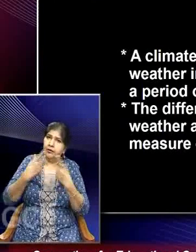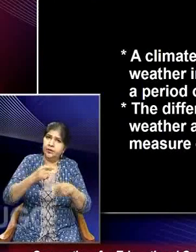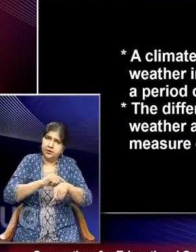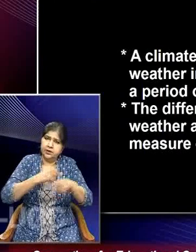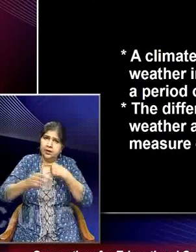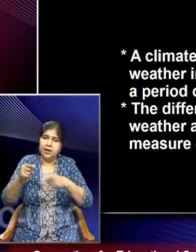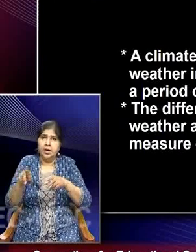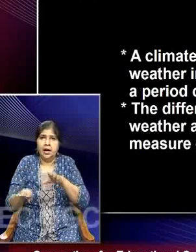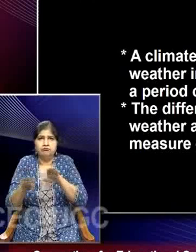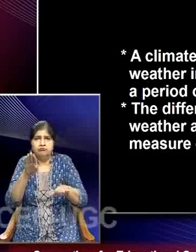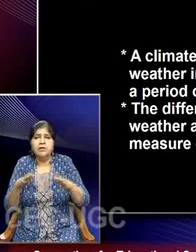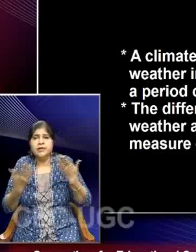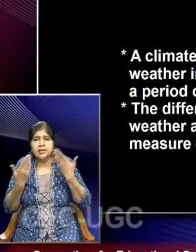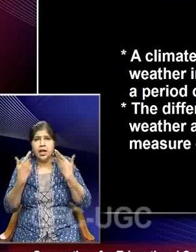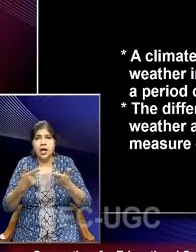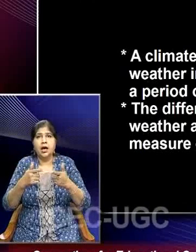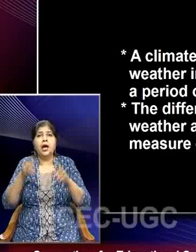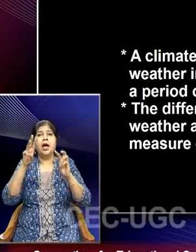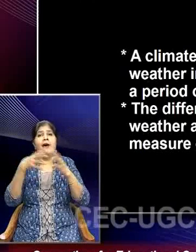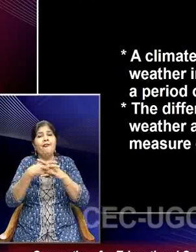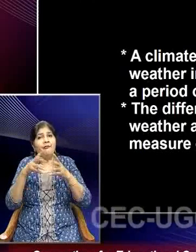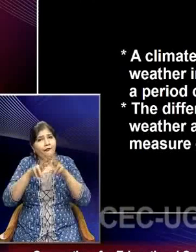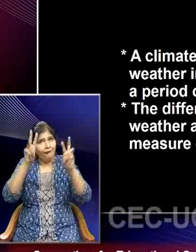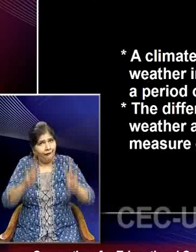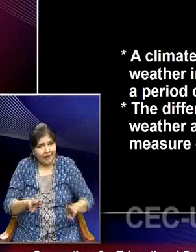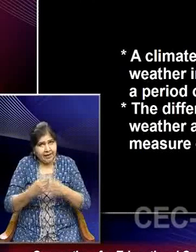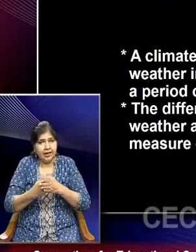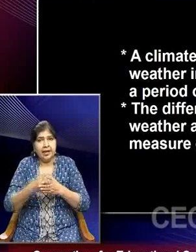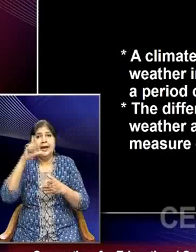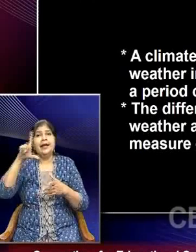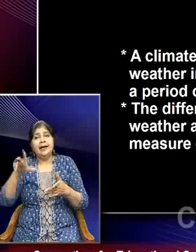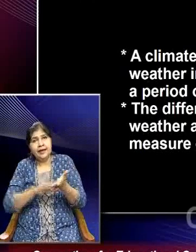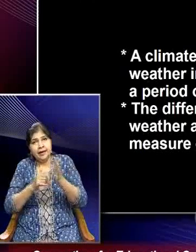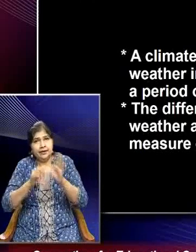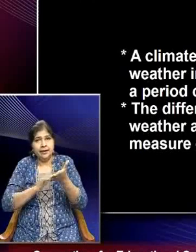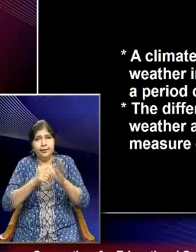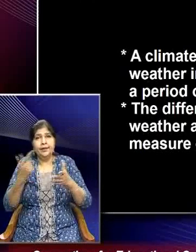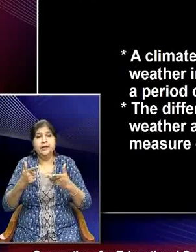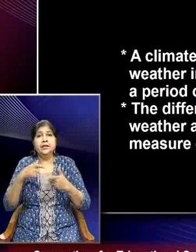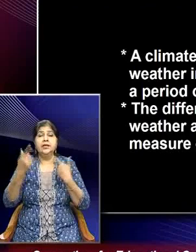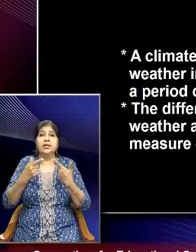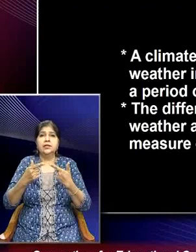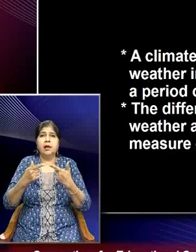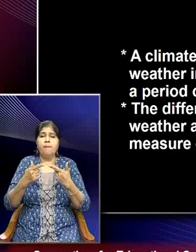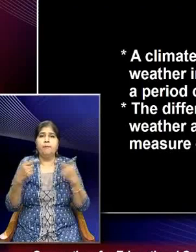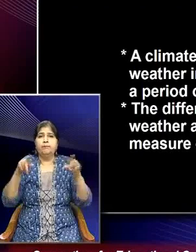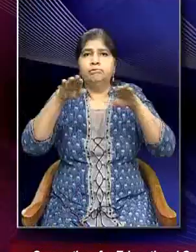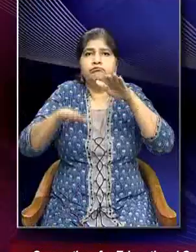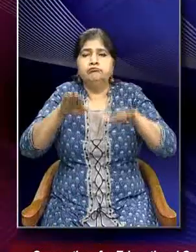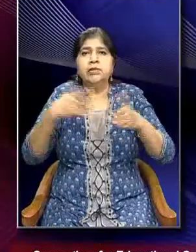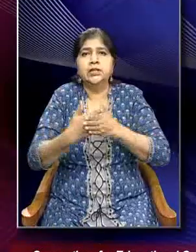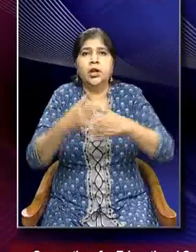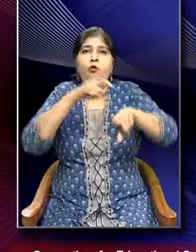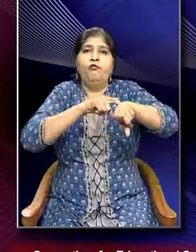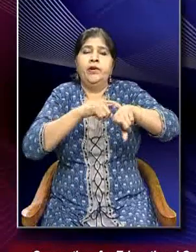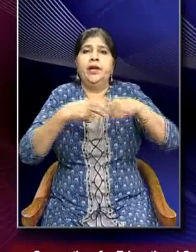weather and climate. Therefore, it is a measure of time.